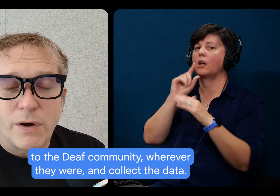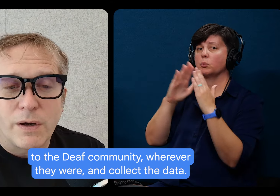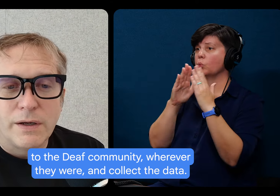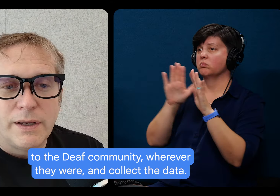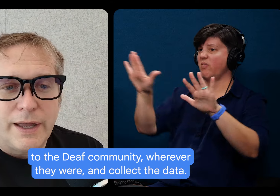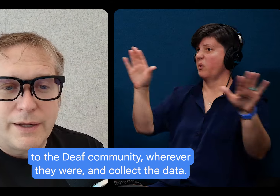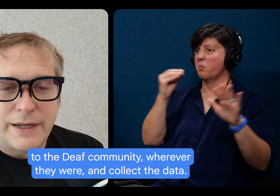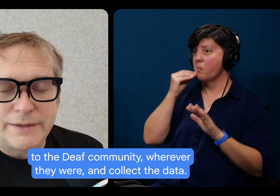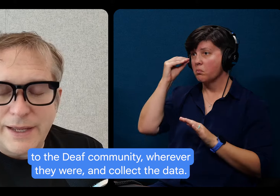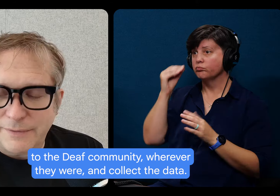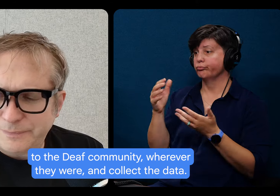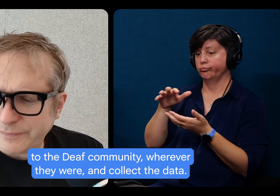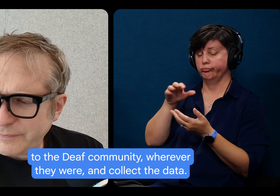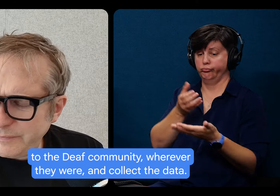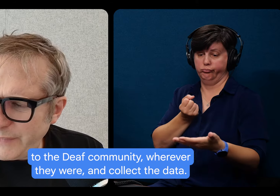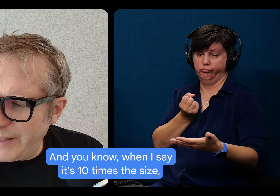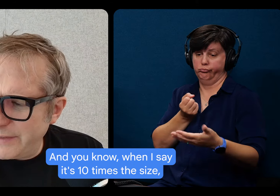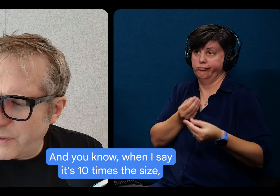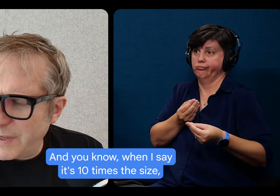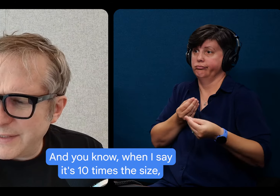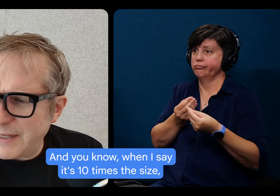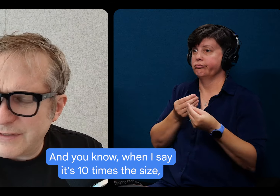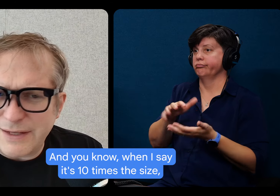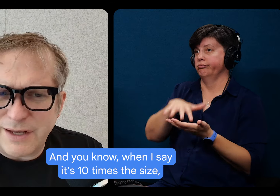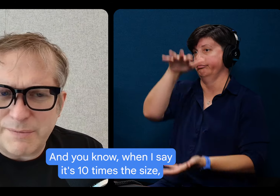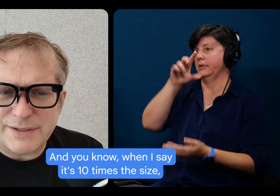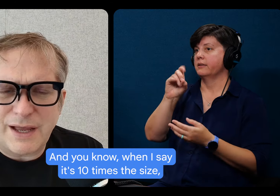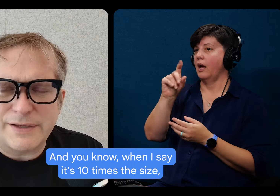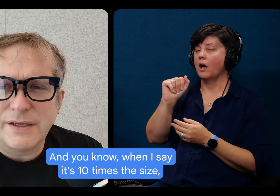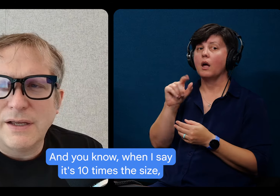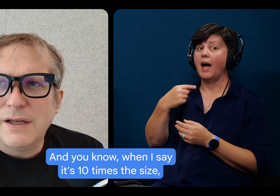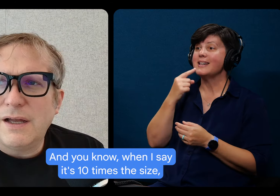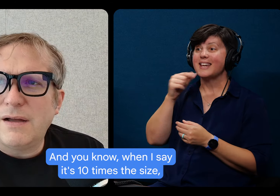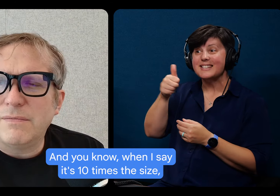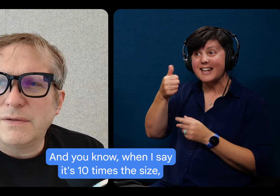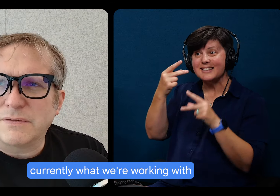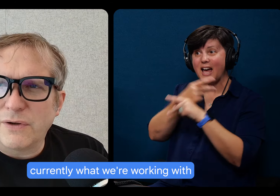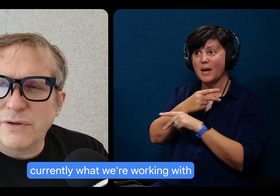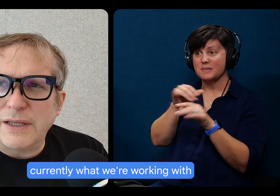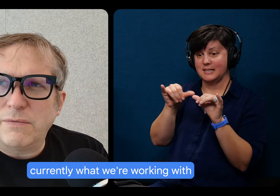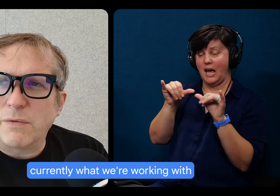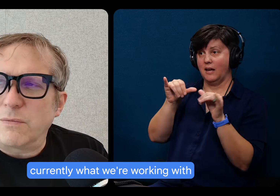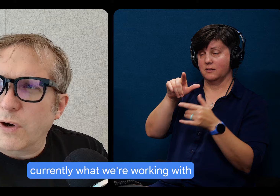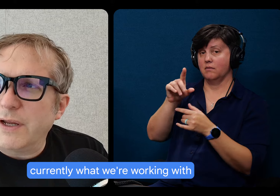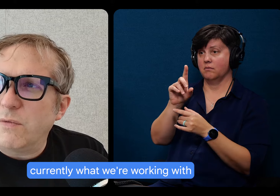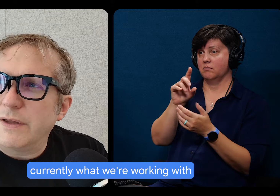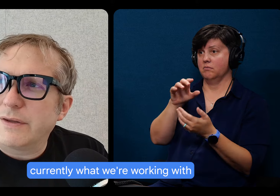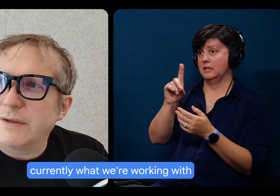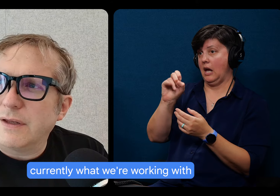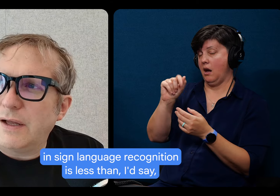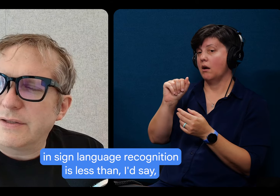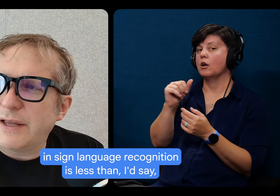wherever they were and collect the data. And, you when I say it's 10 times the size, um, currently what we're working